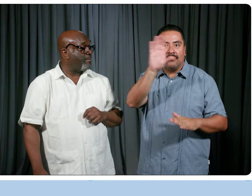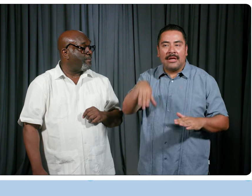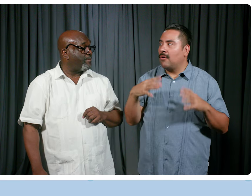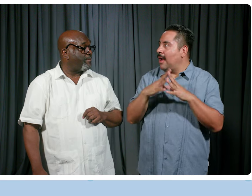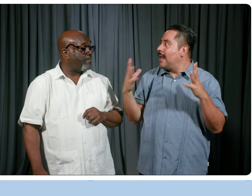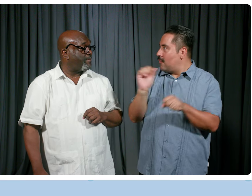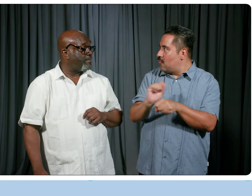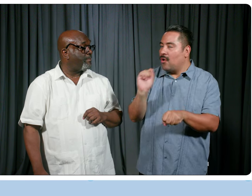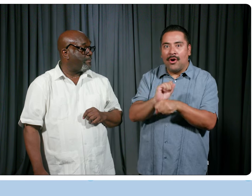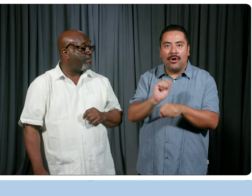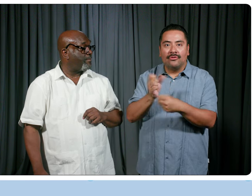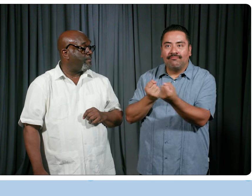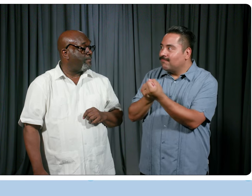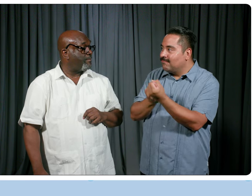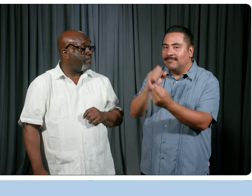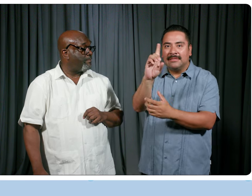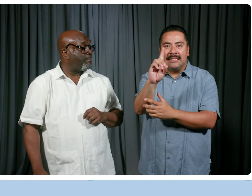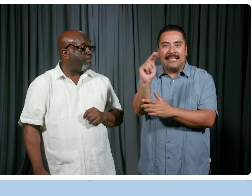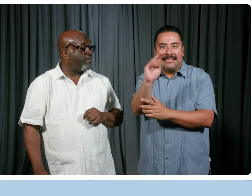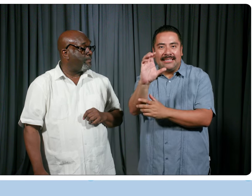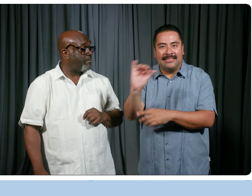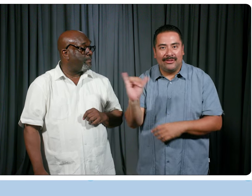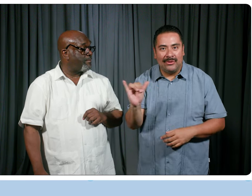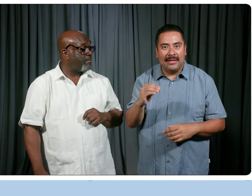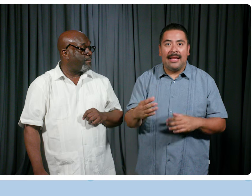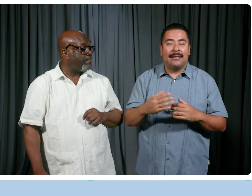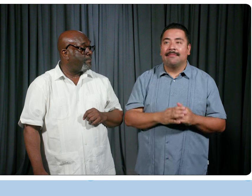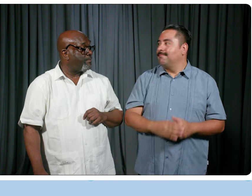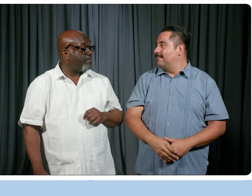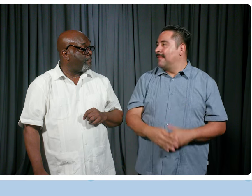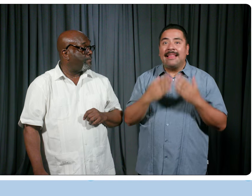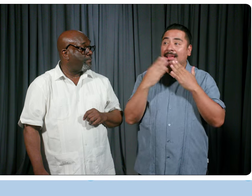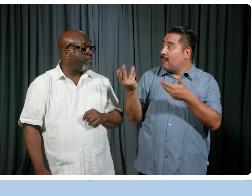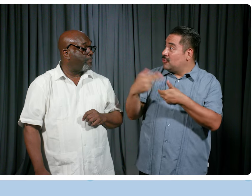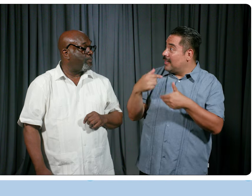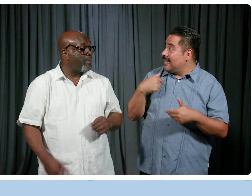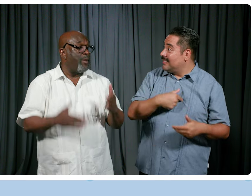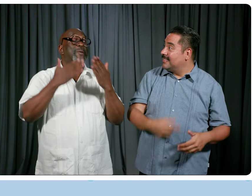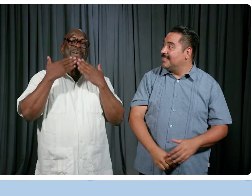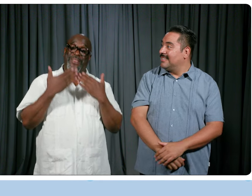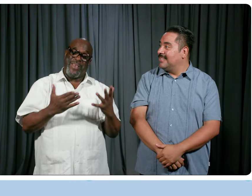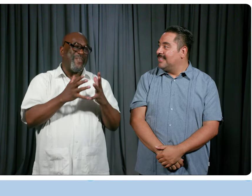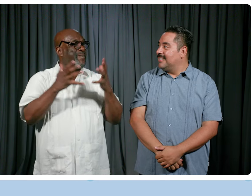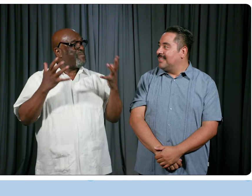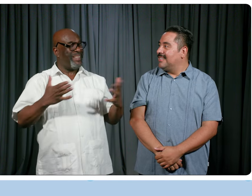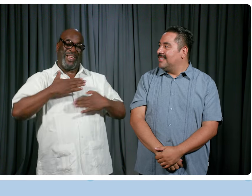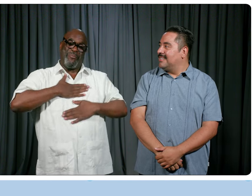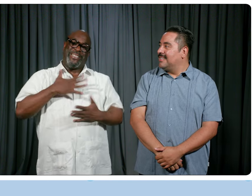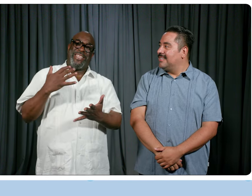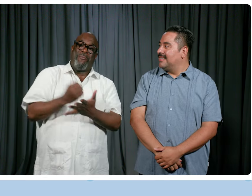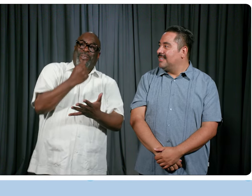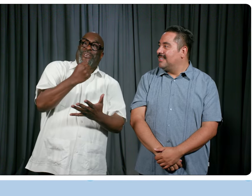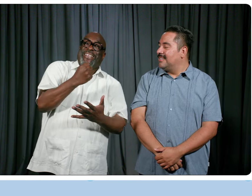has done a lot of work to, you know, support the DNC as well. And thank you for just being with us. Well, thank you very much. I appreciate the opportunity.